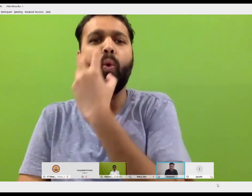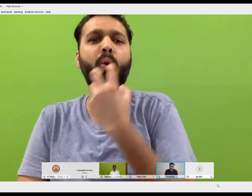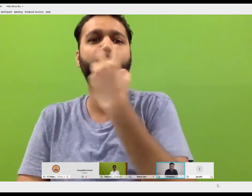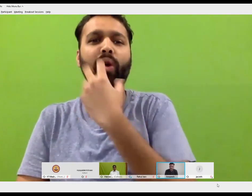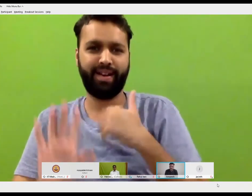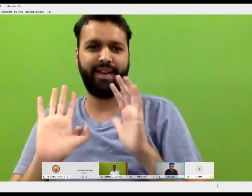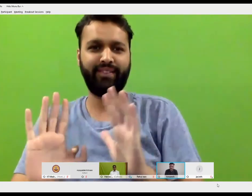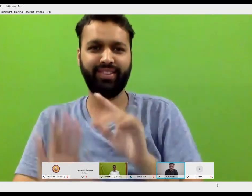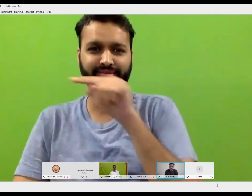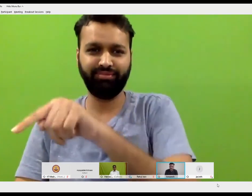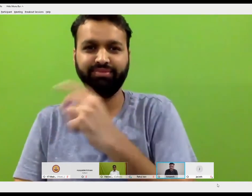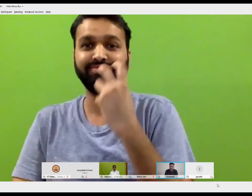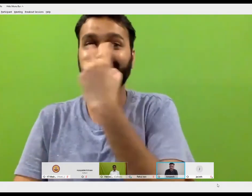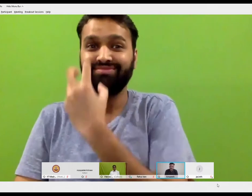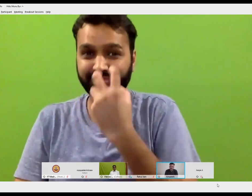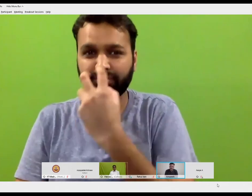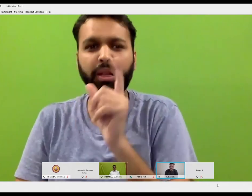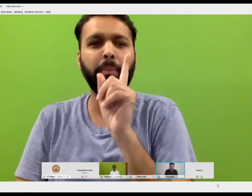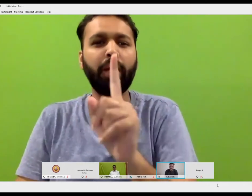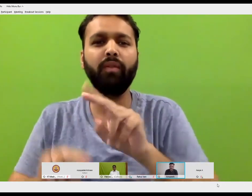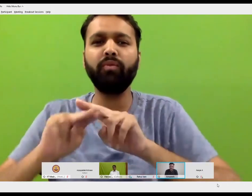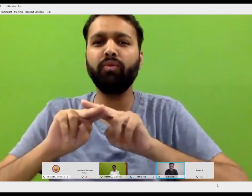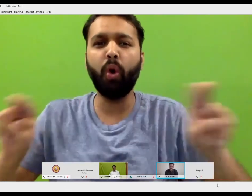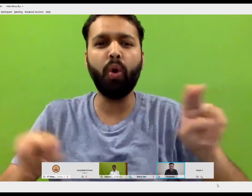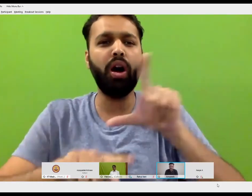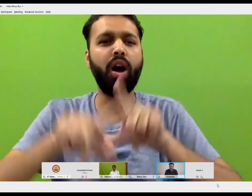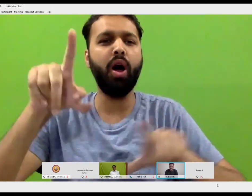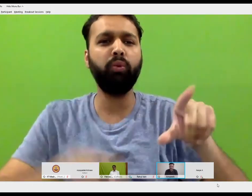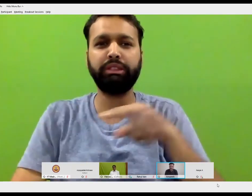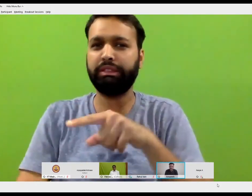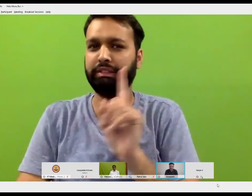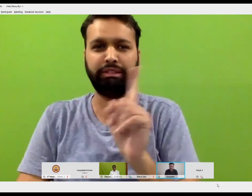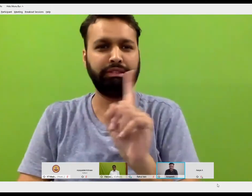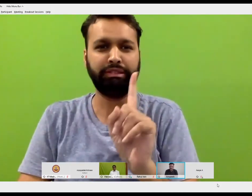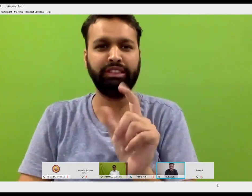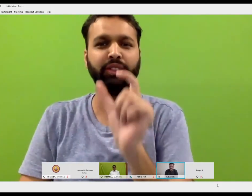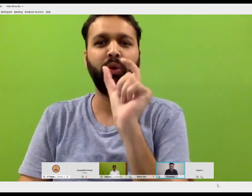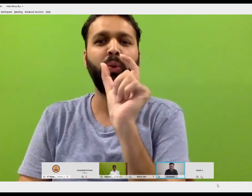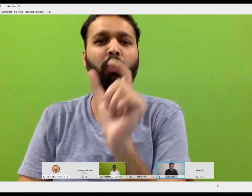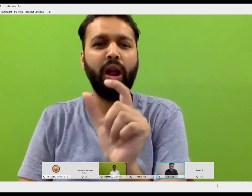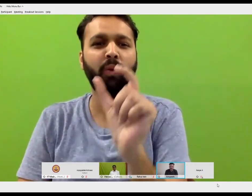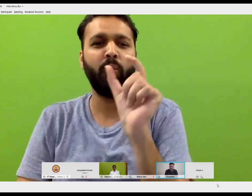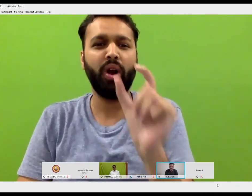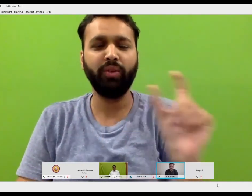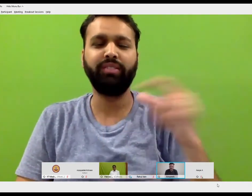And I did learn a little bit of oral method, but I couldn't understand,